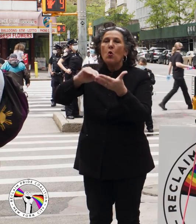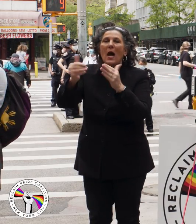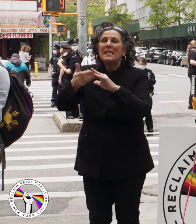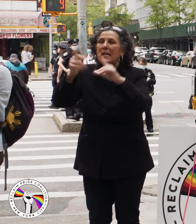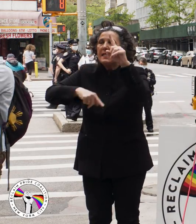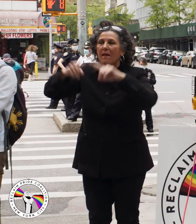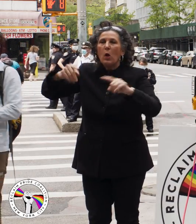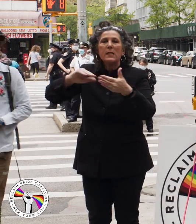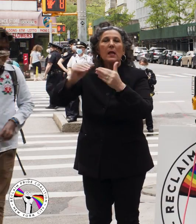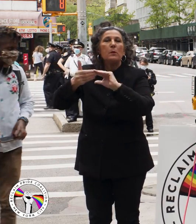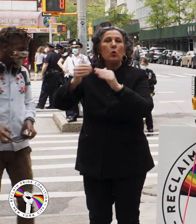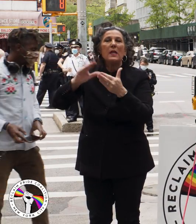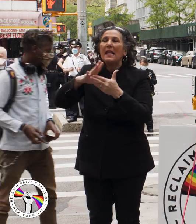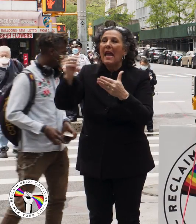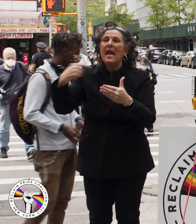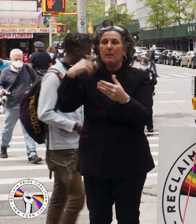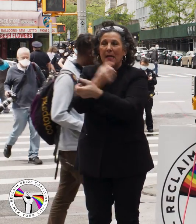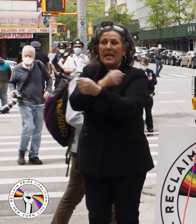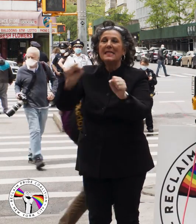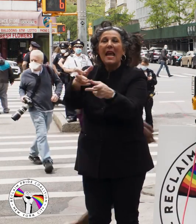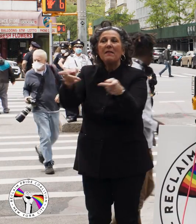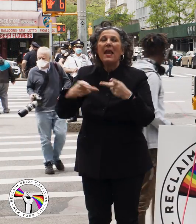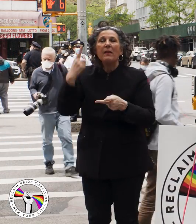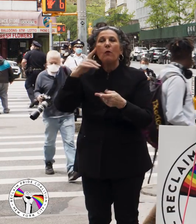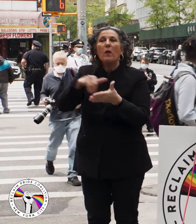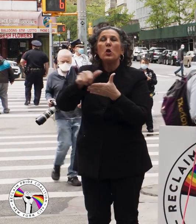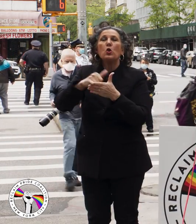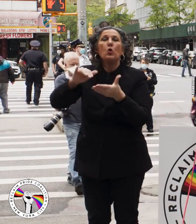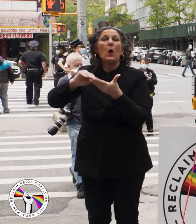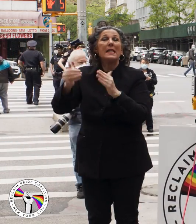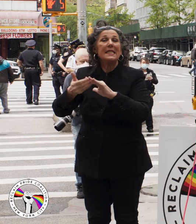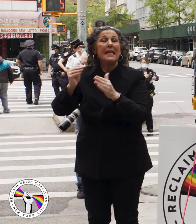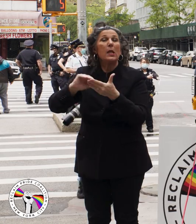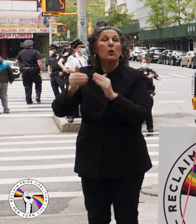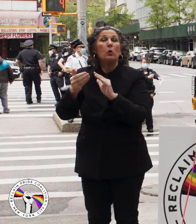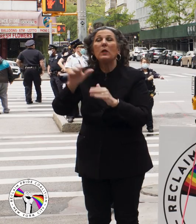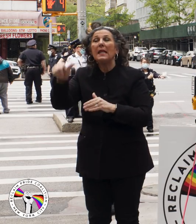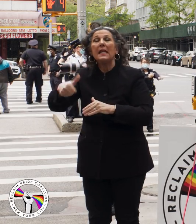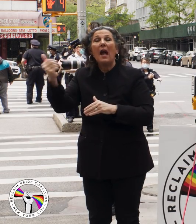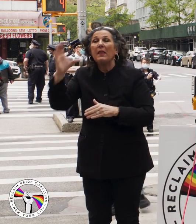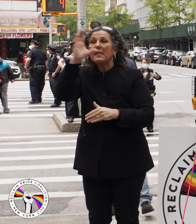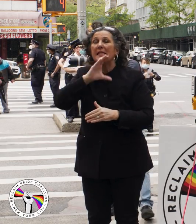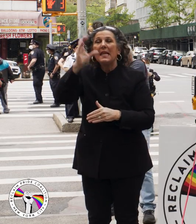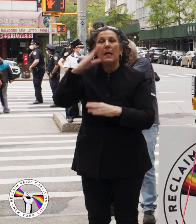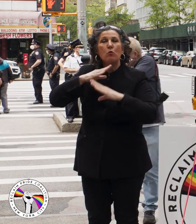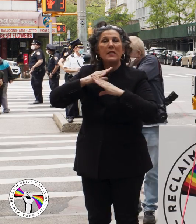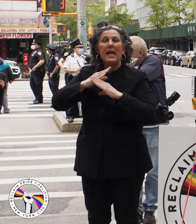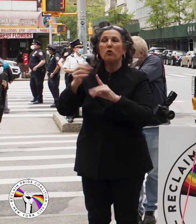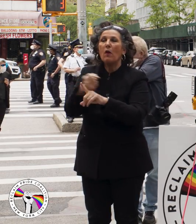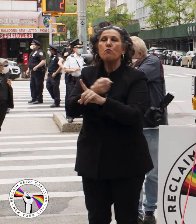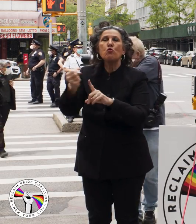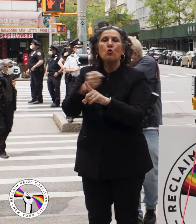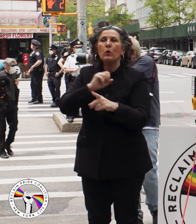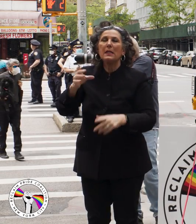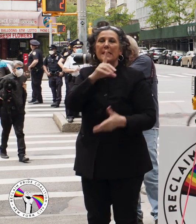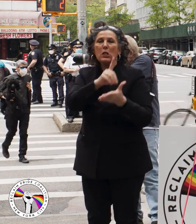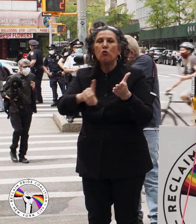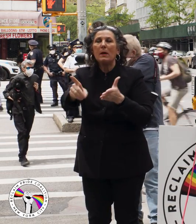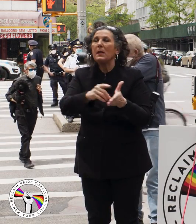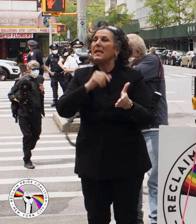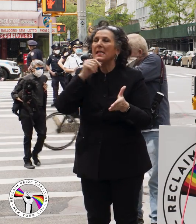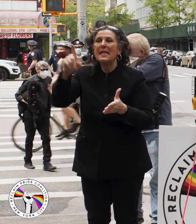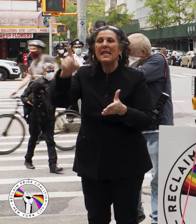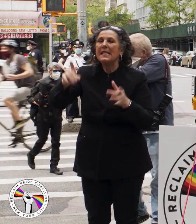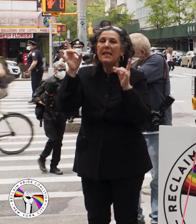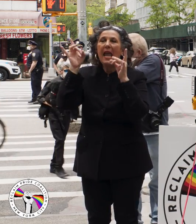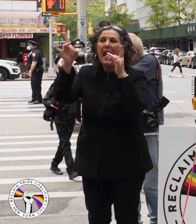is a diverse community and has long been a safe haven for the New York City community and others seeking protection from brutal discrimination. It does